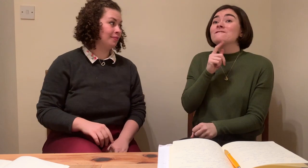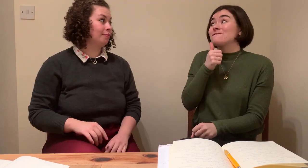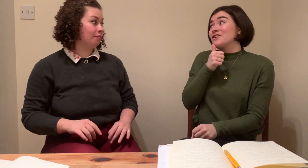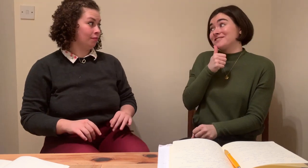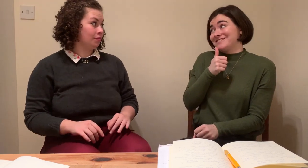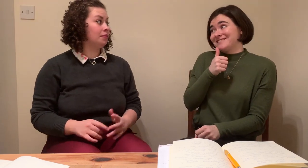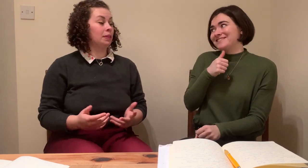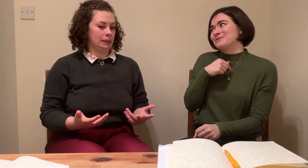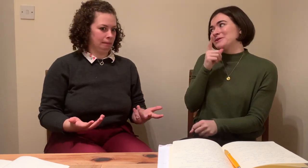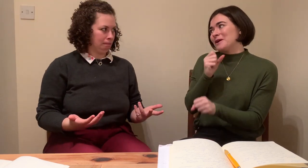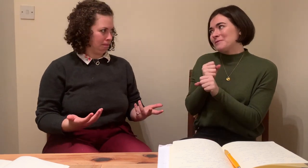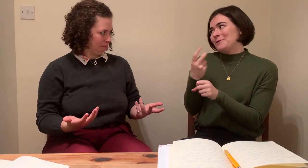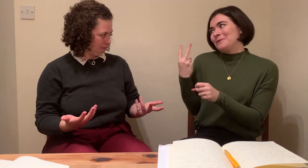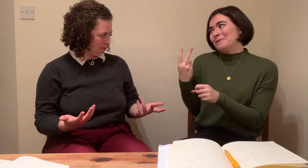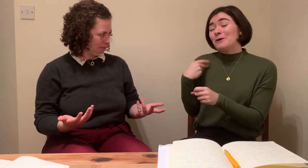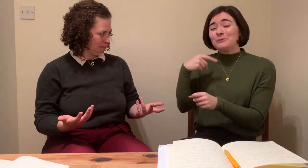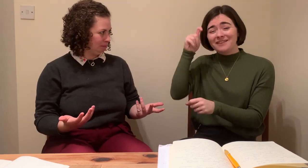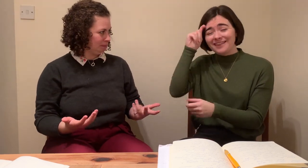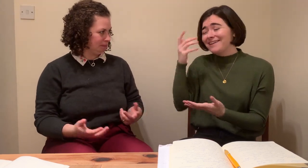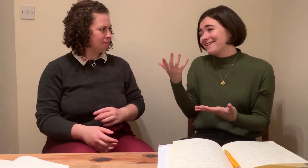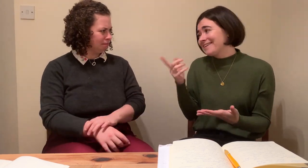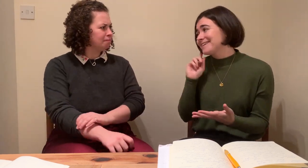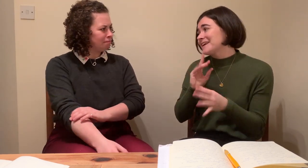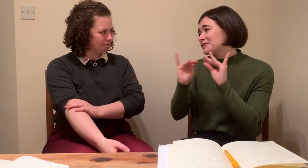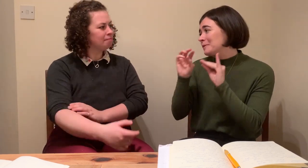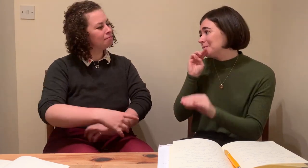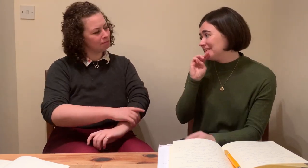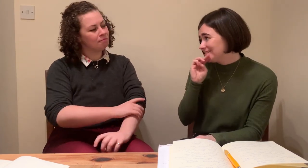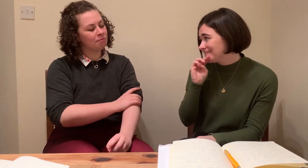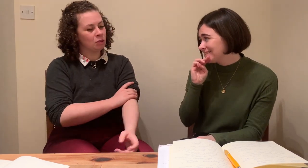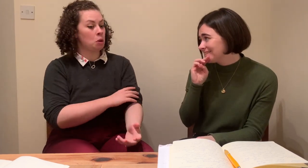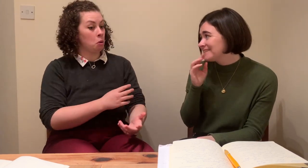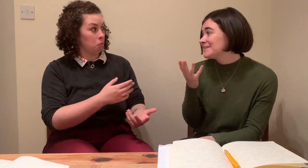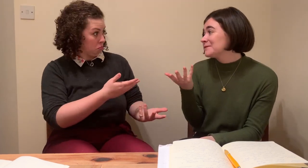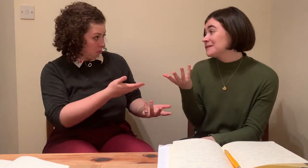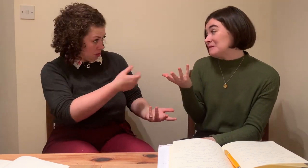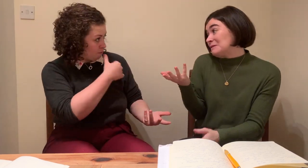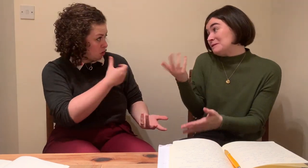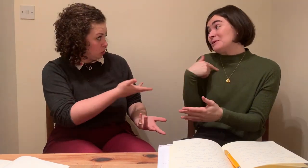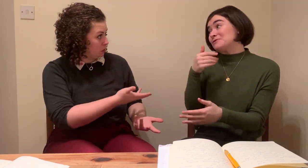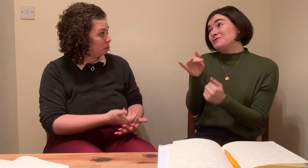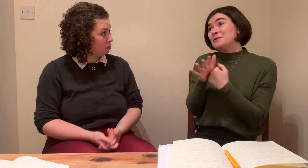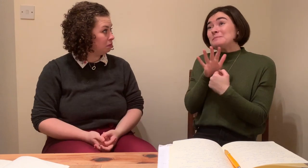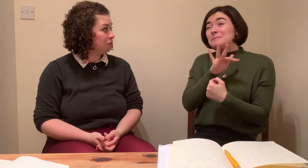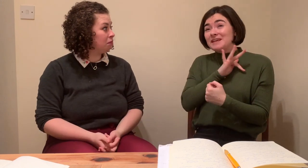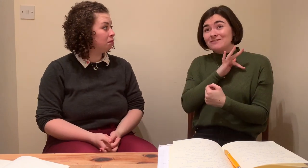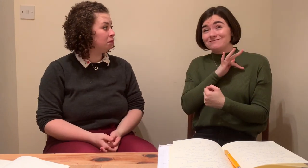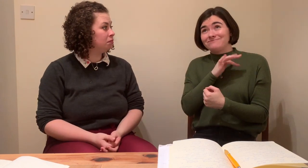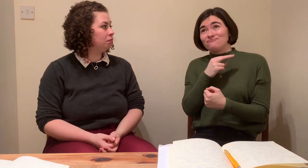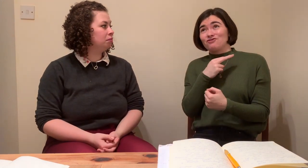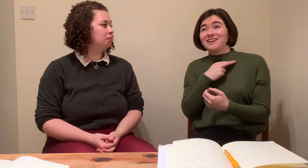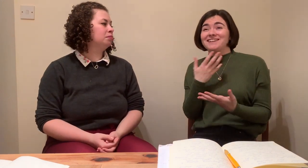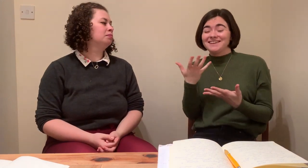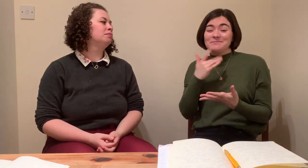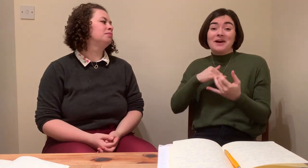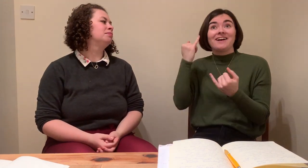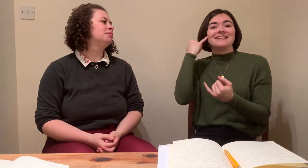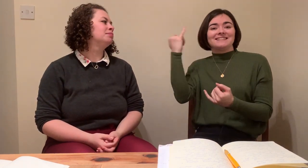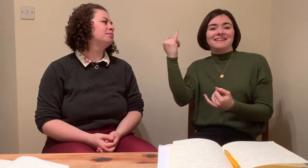you know, it's when a greater understanding of linguistics and language and culture is needed. know, I wouldn't have